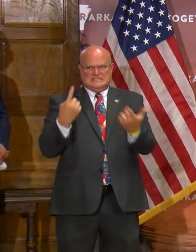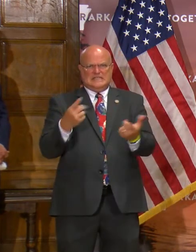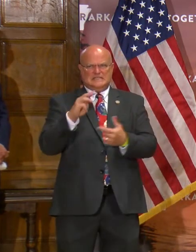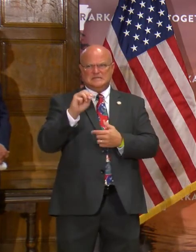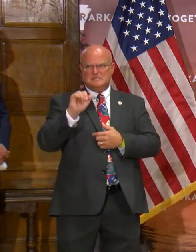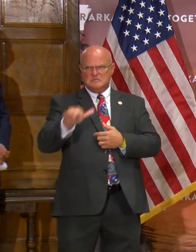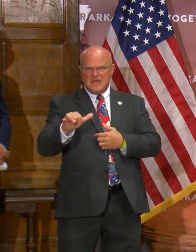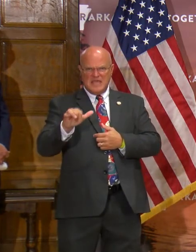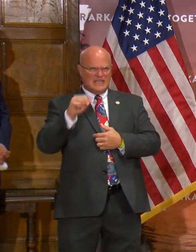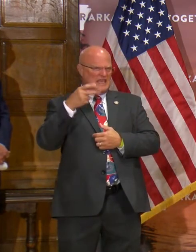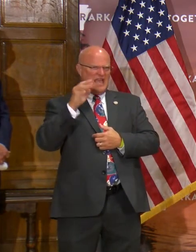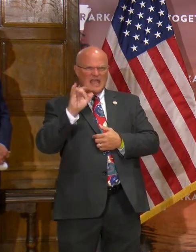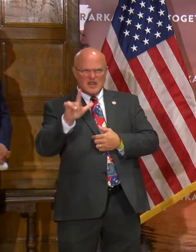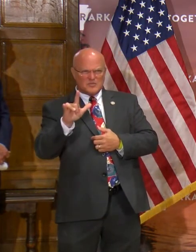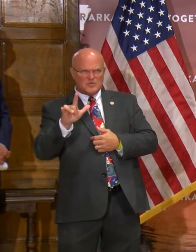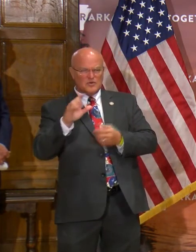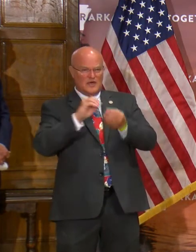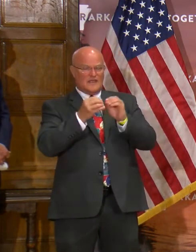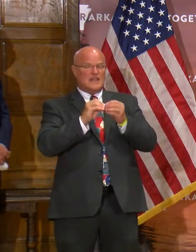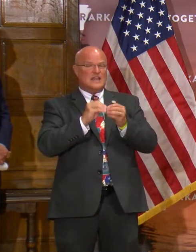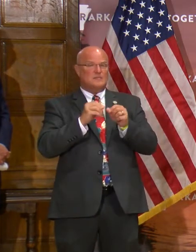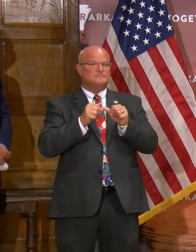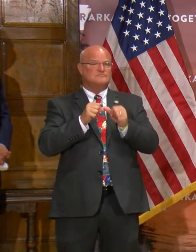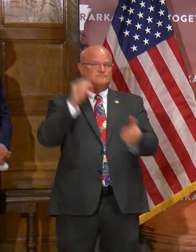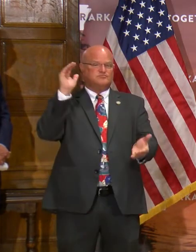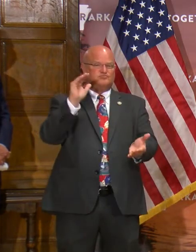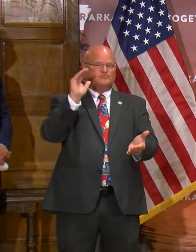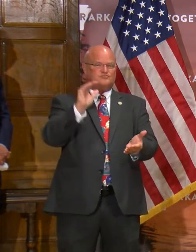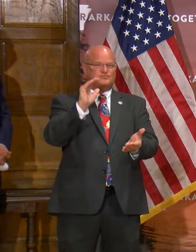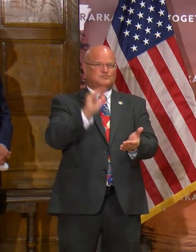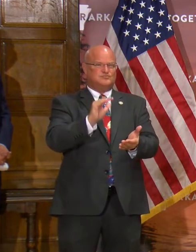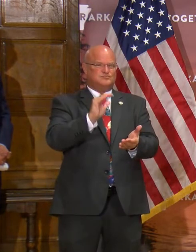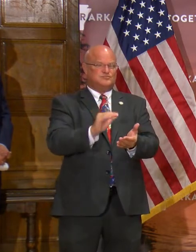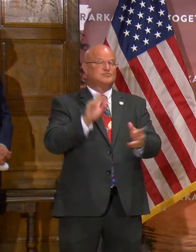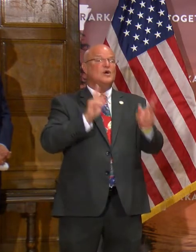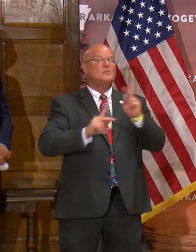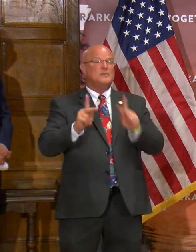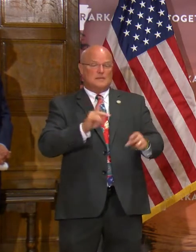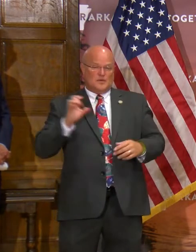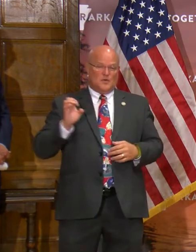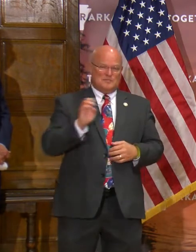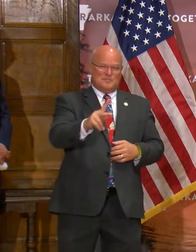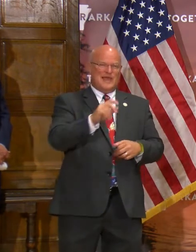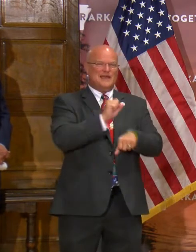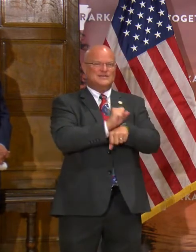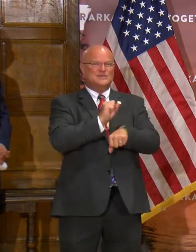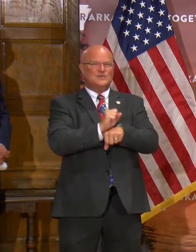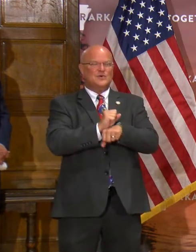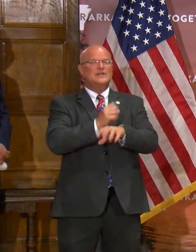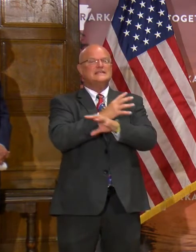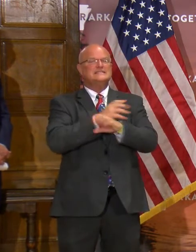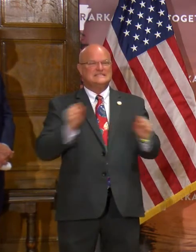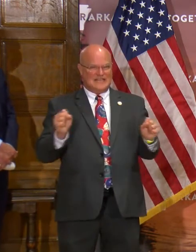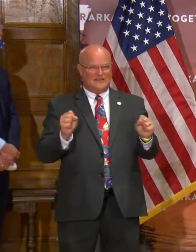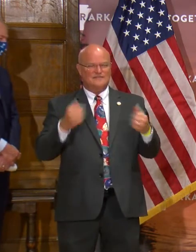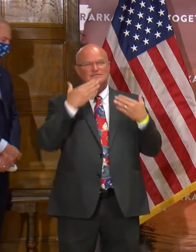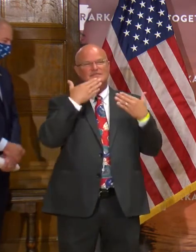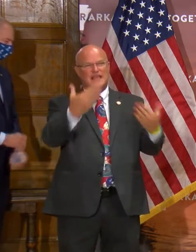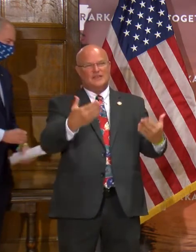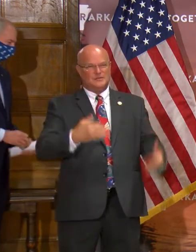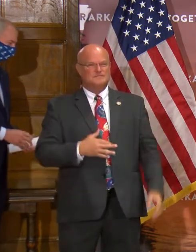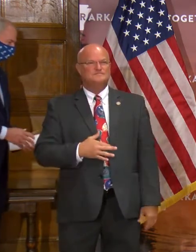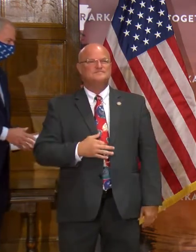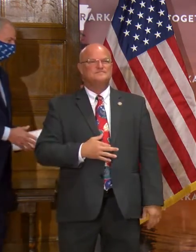May, late April. So the numbers are continuing in the right direction, which means people are getting back to work in a safe, secure manner. Thank you.